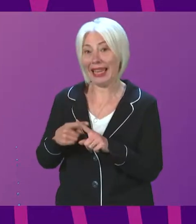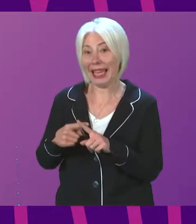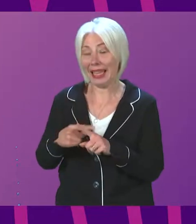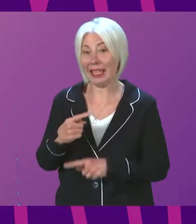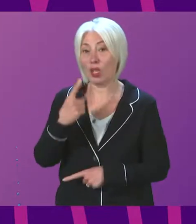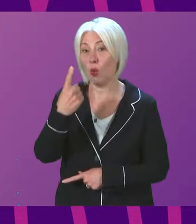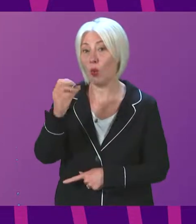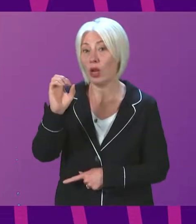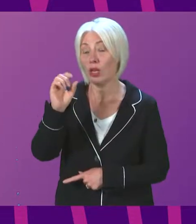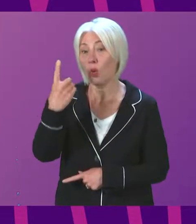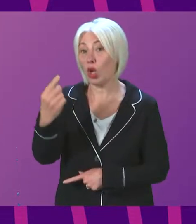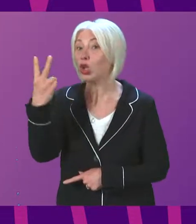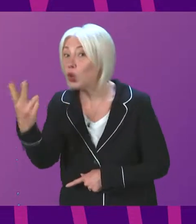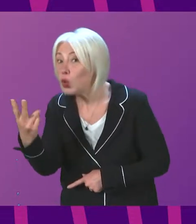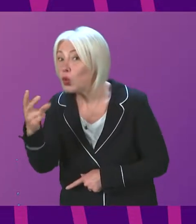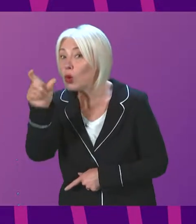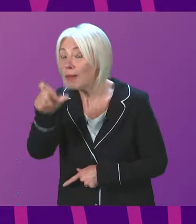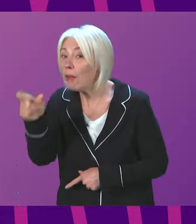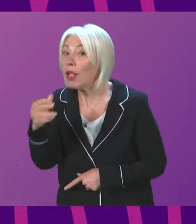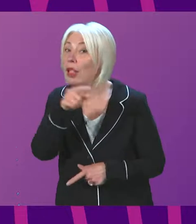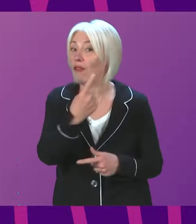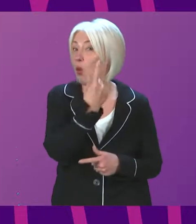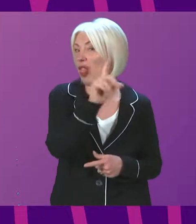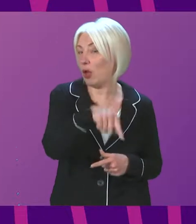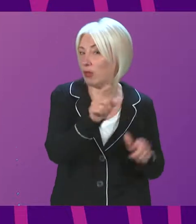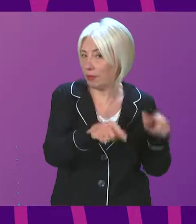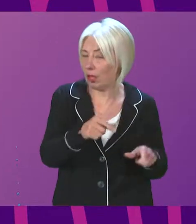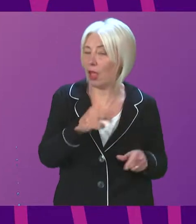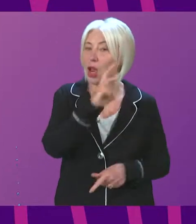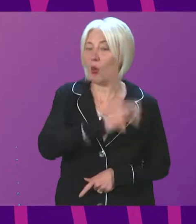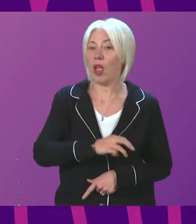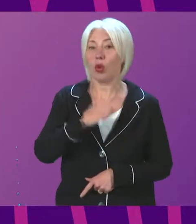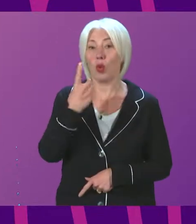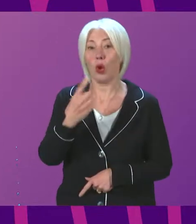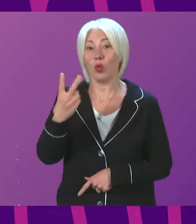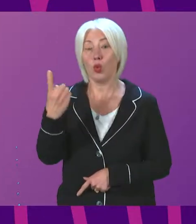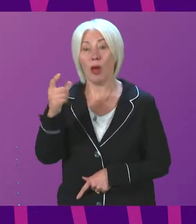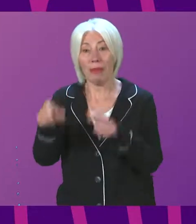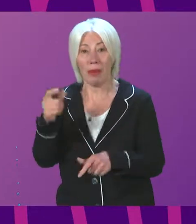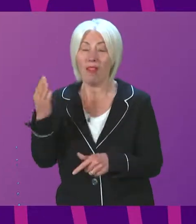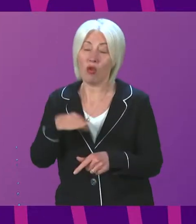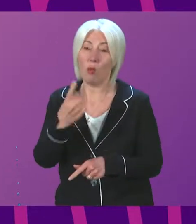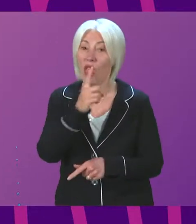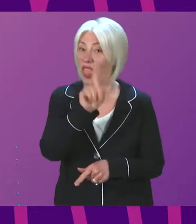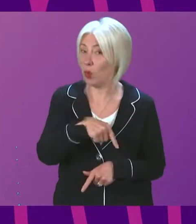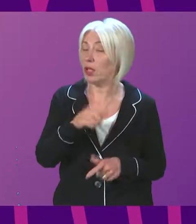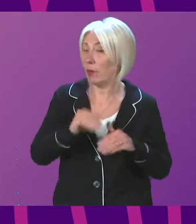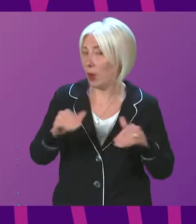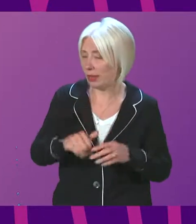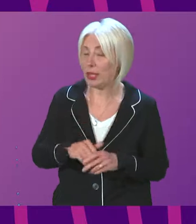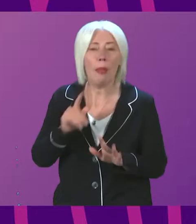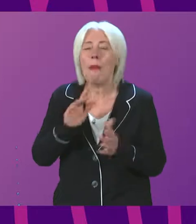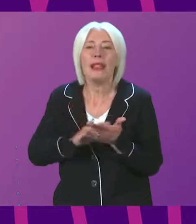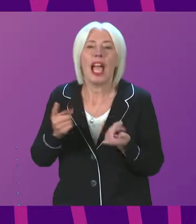is 112 per 1,000. And in Wales, 221. That does not excuse the performance in Scotland.